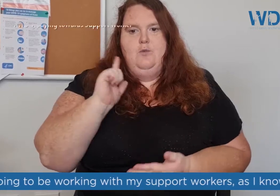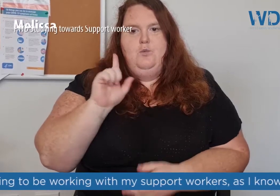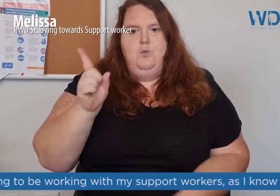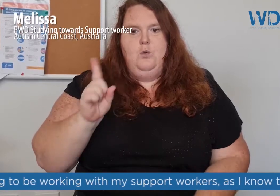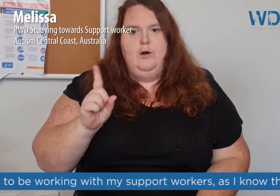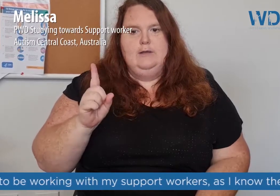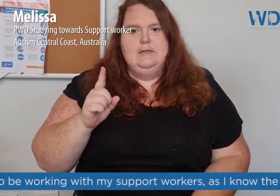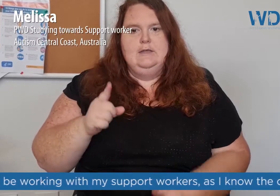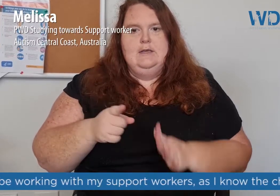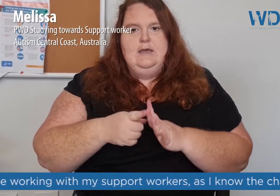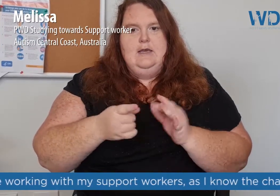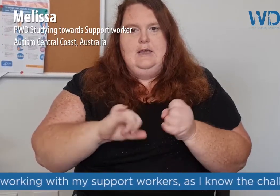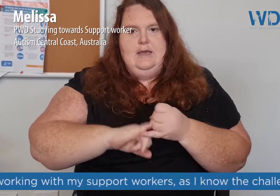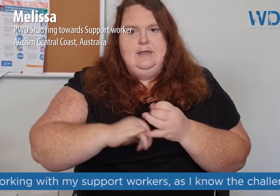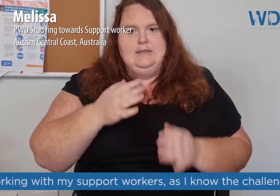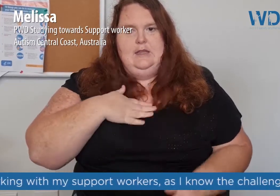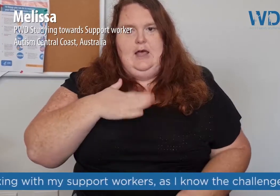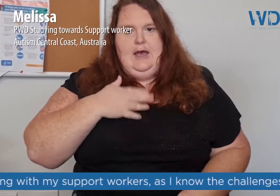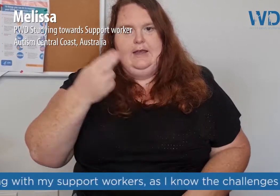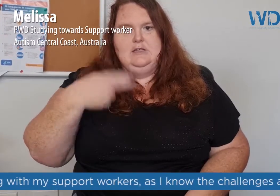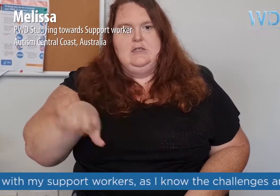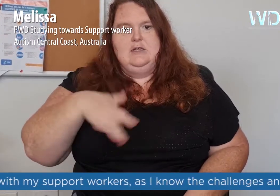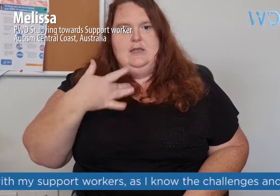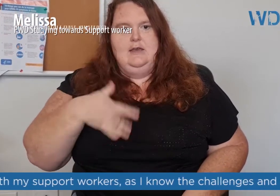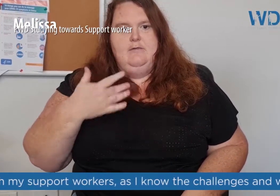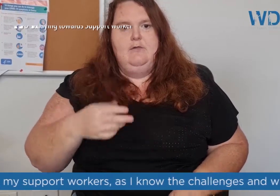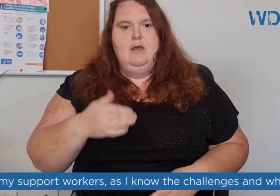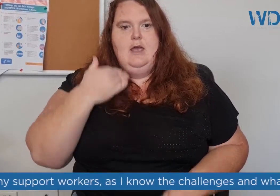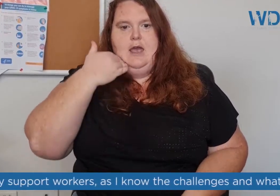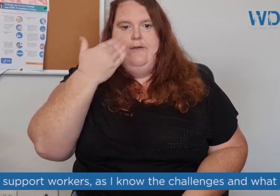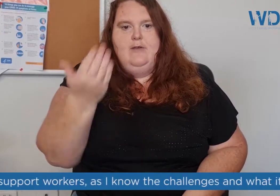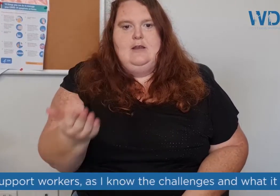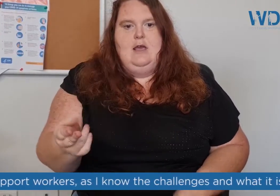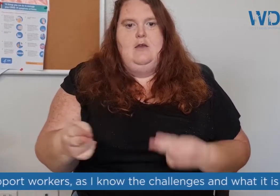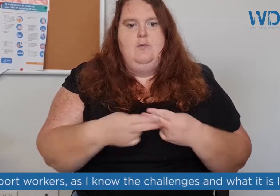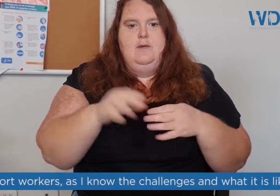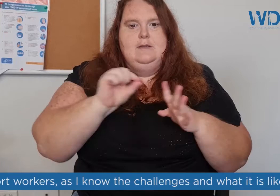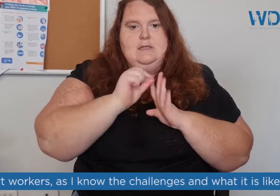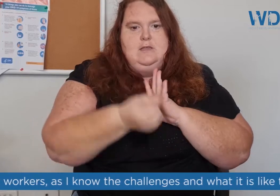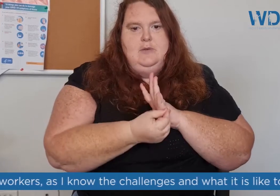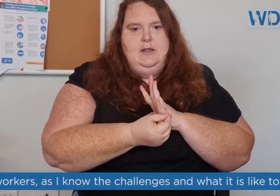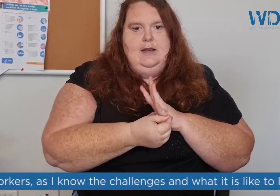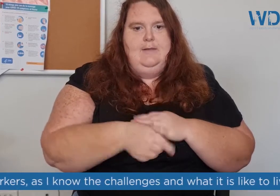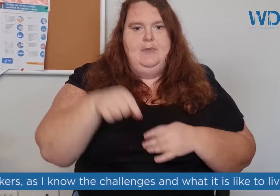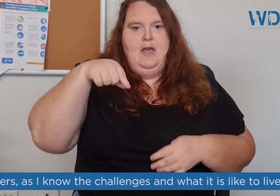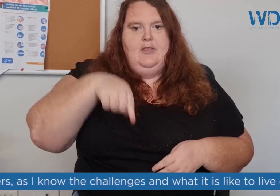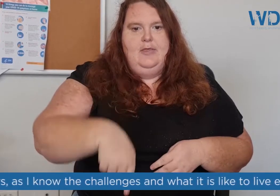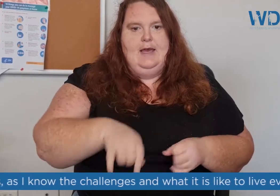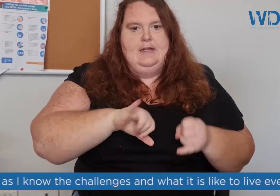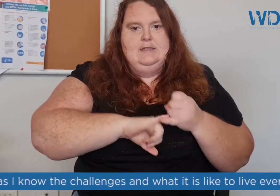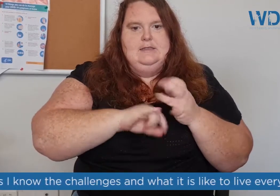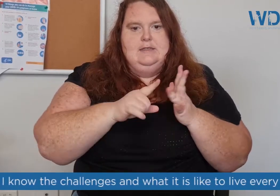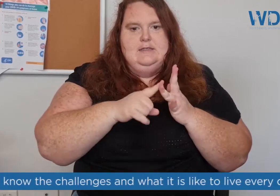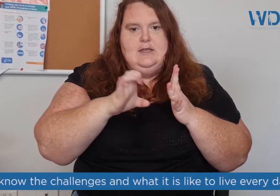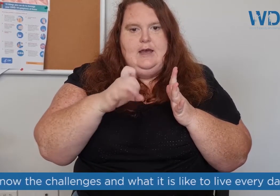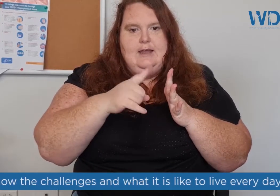what it's like to live every day with a disability. That society